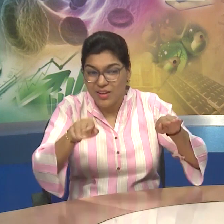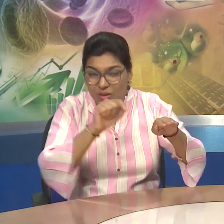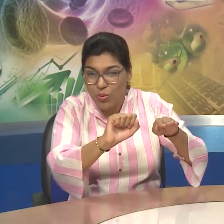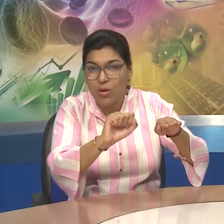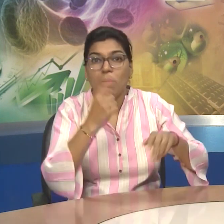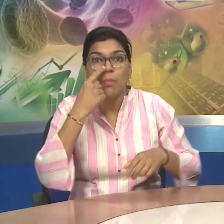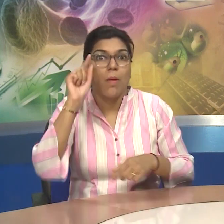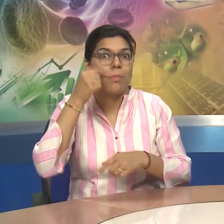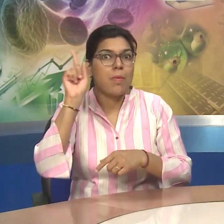they too